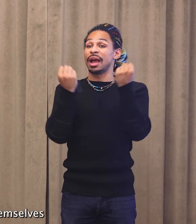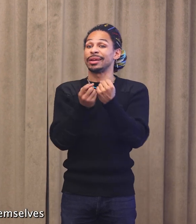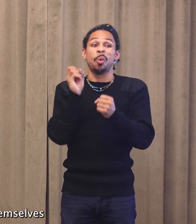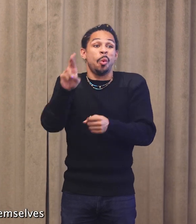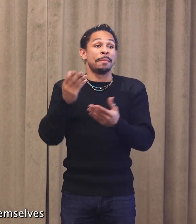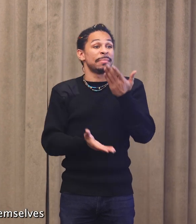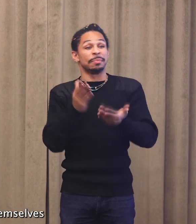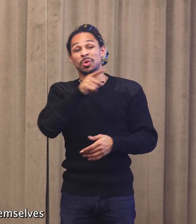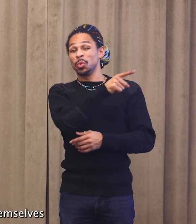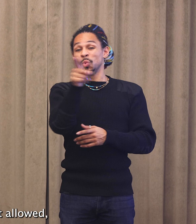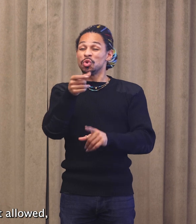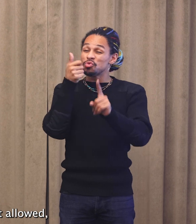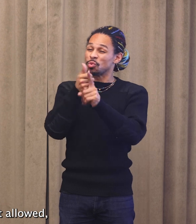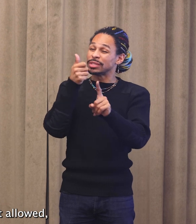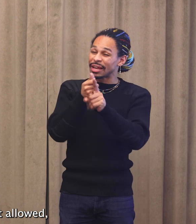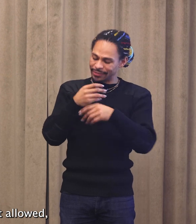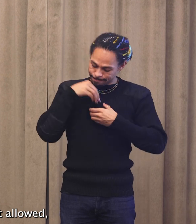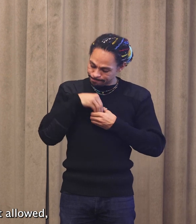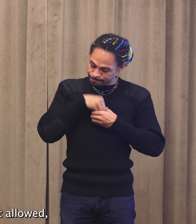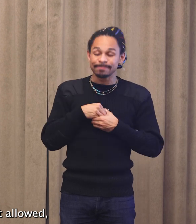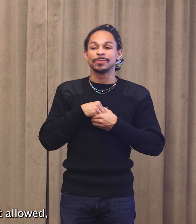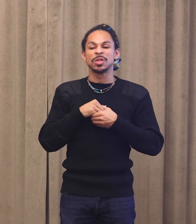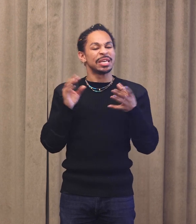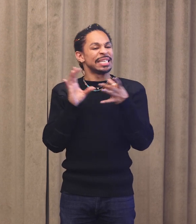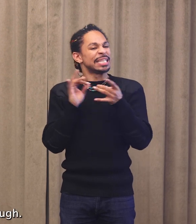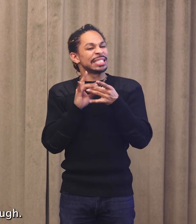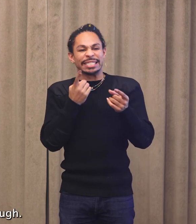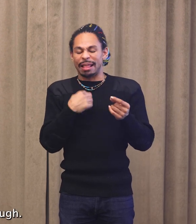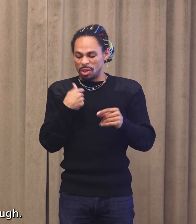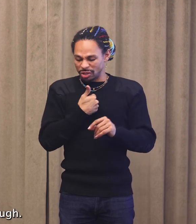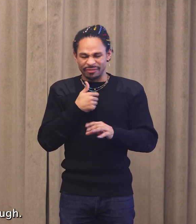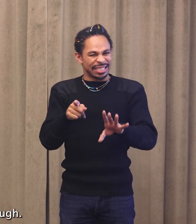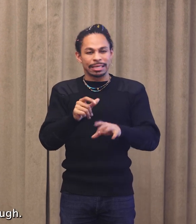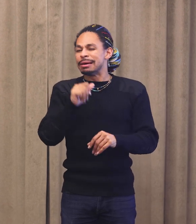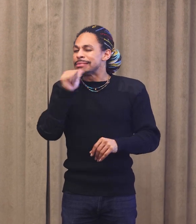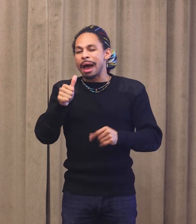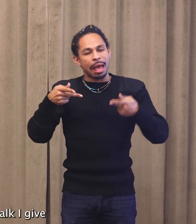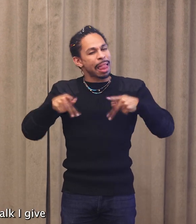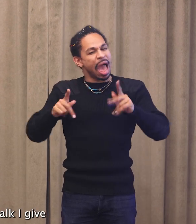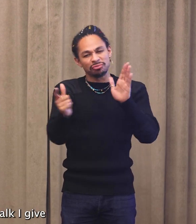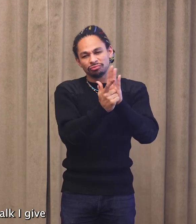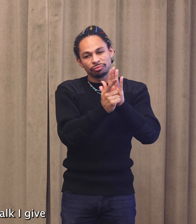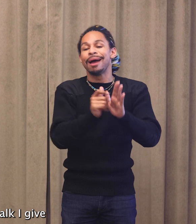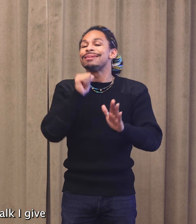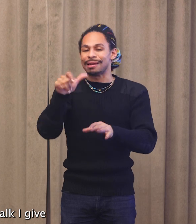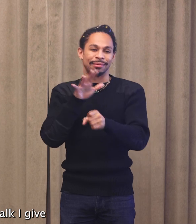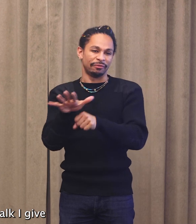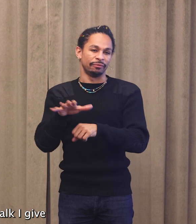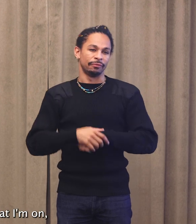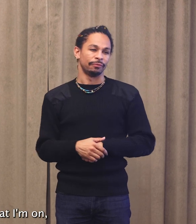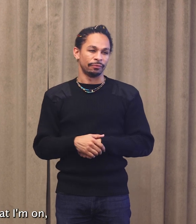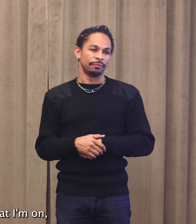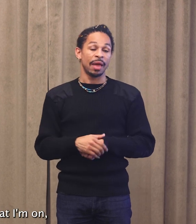they themselves, have said, not allowed, not enough. After every talk I